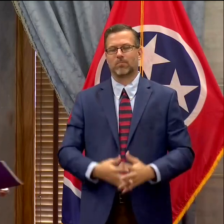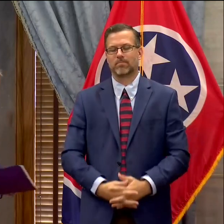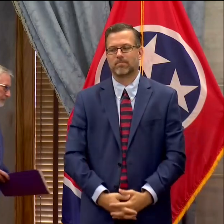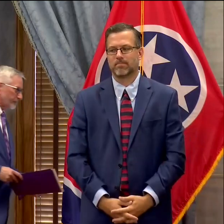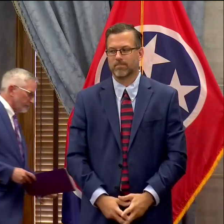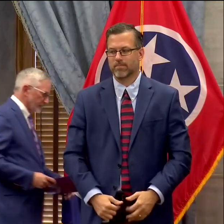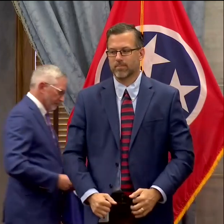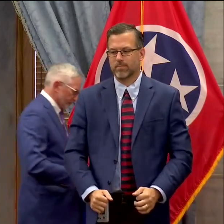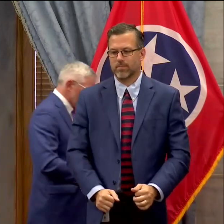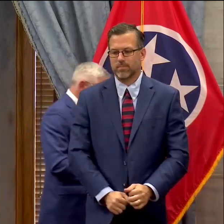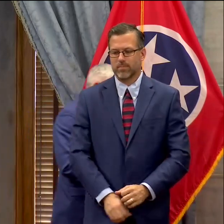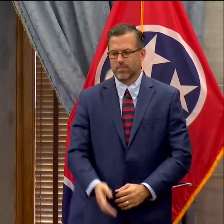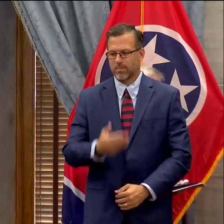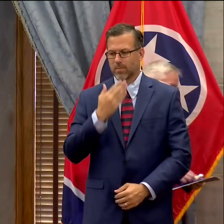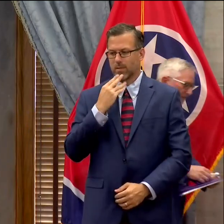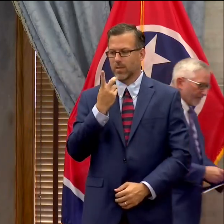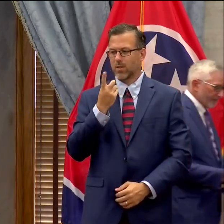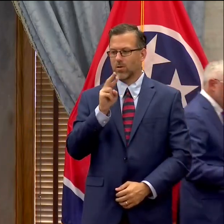Thank you, Dr. Oldham.